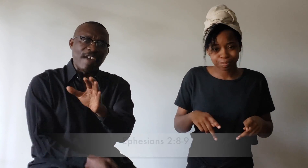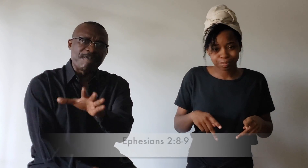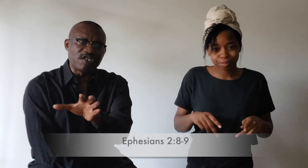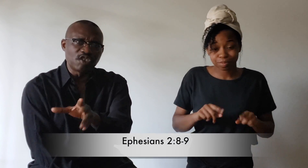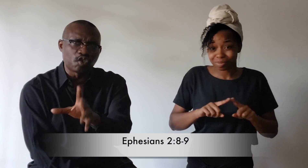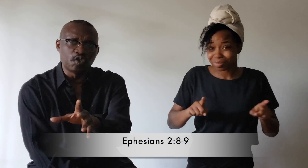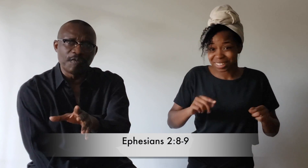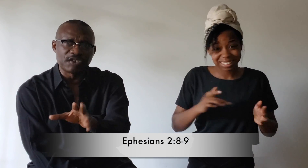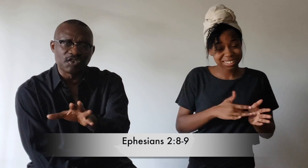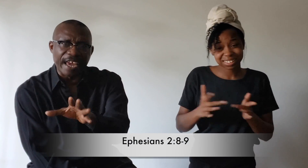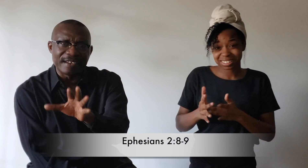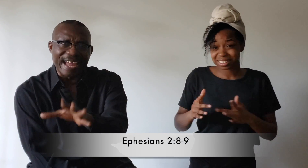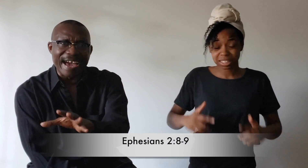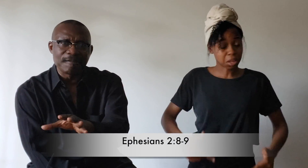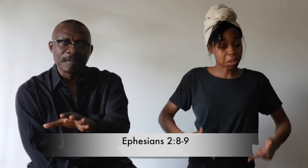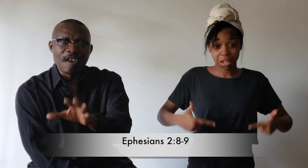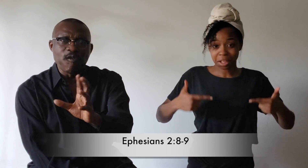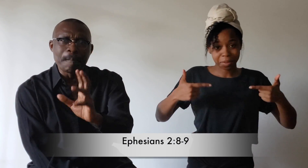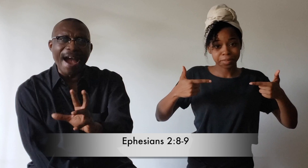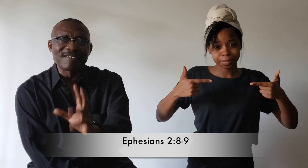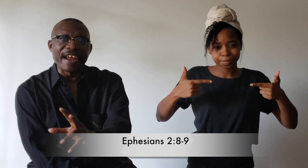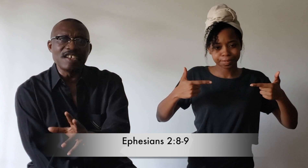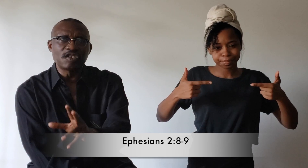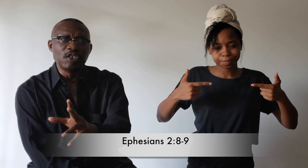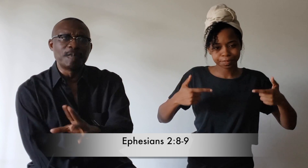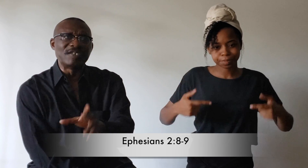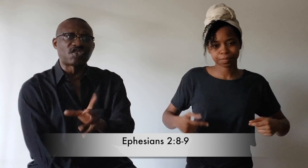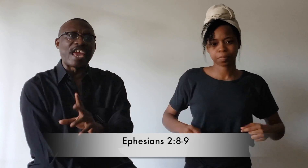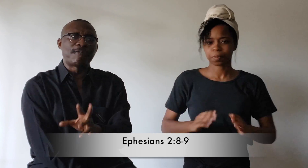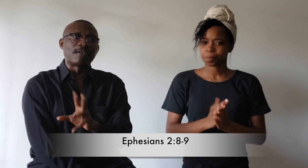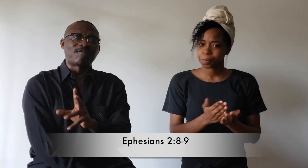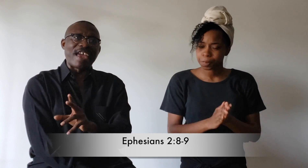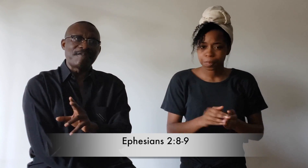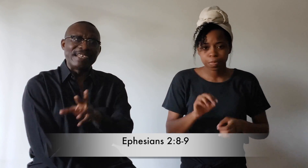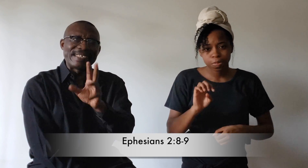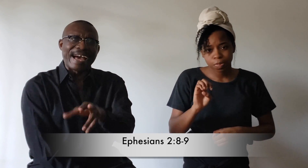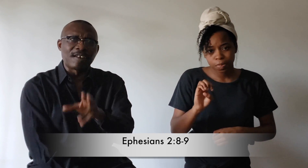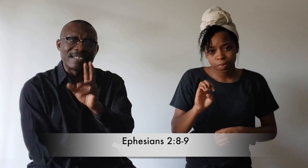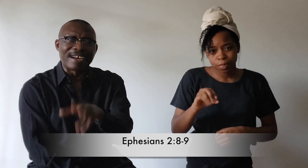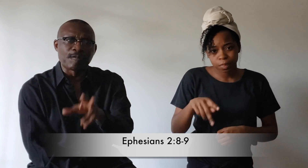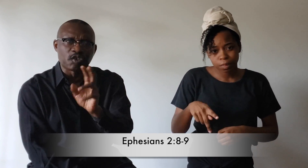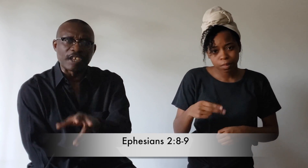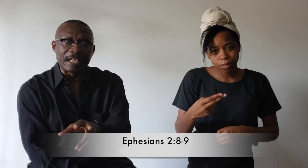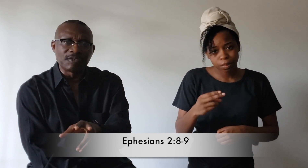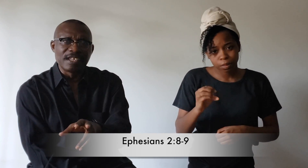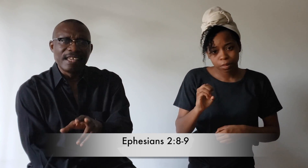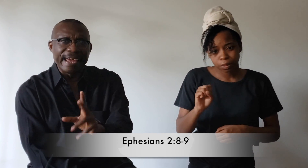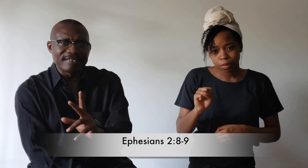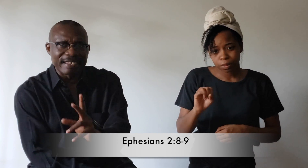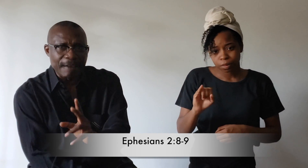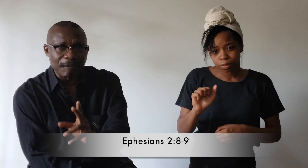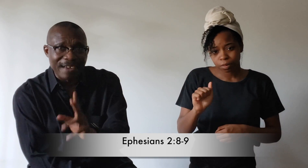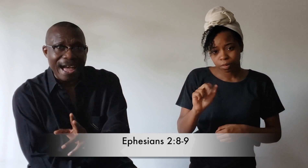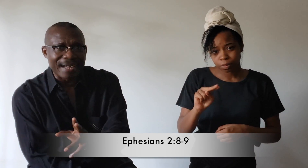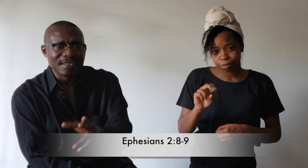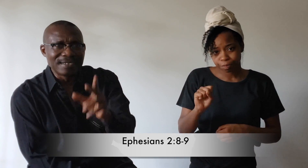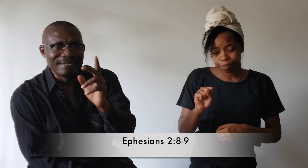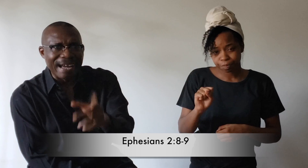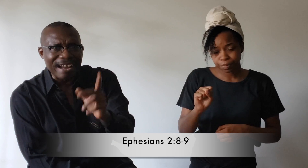Ephesians 2 verses 8 and 9, For by grace you have been saved through faith and not of yourselves. It is the gift of God, not